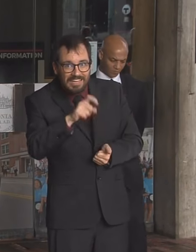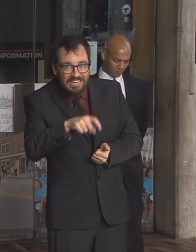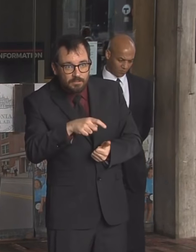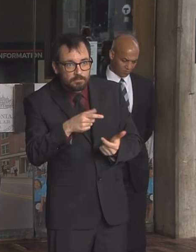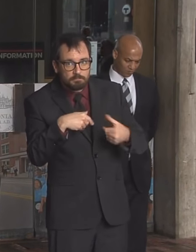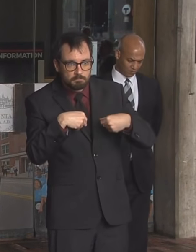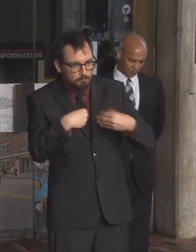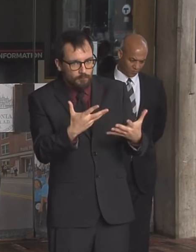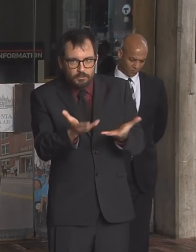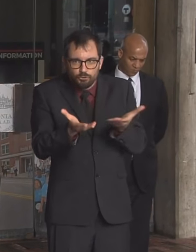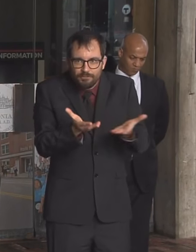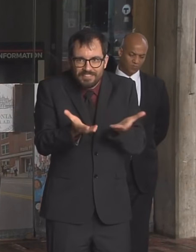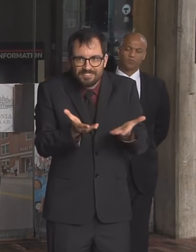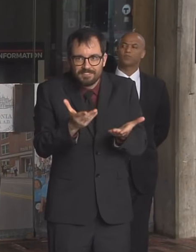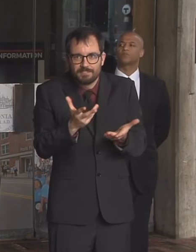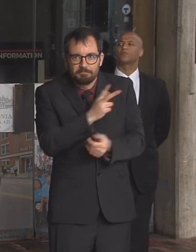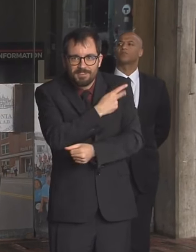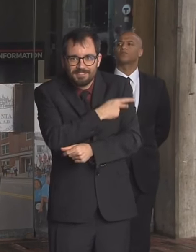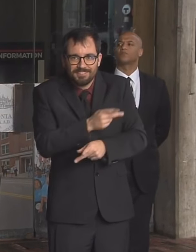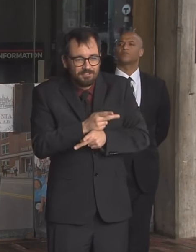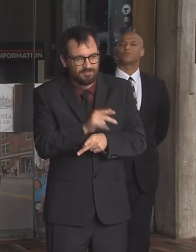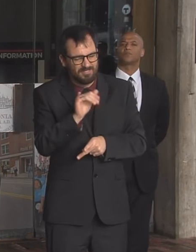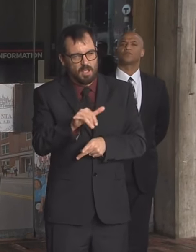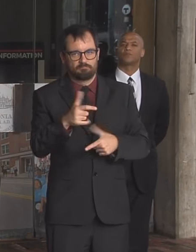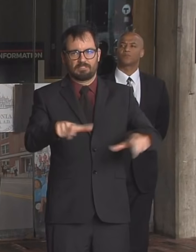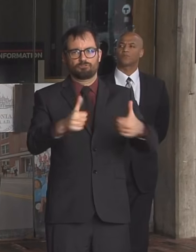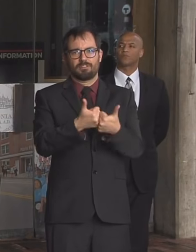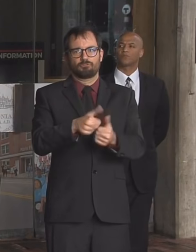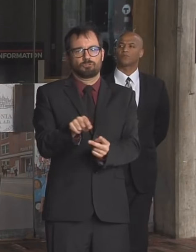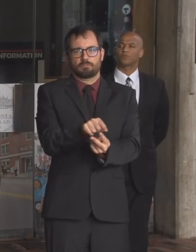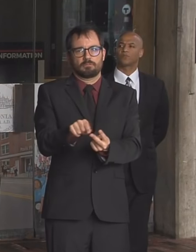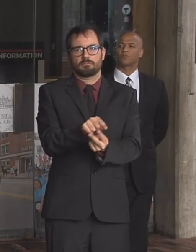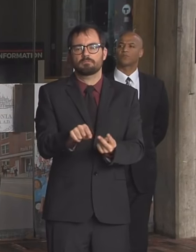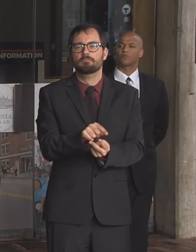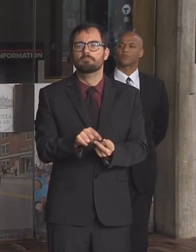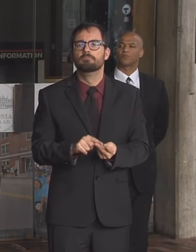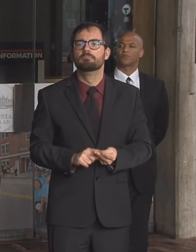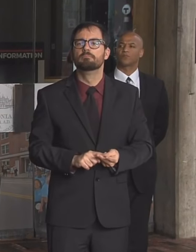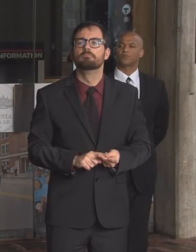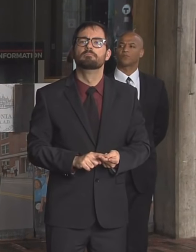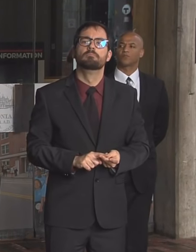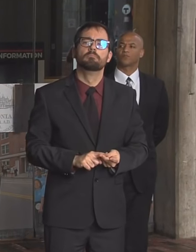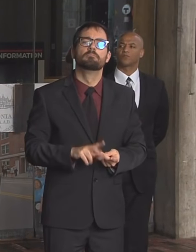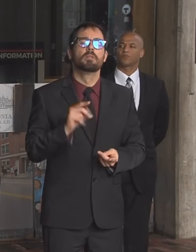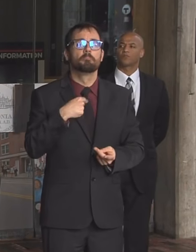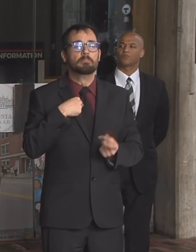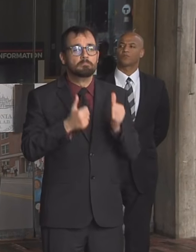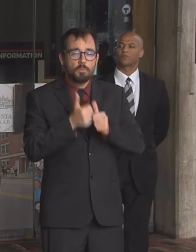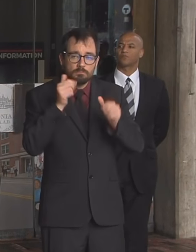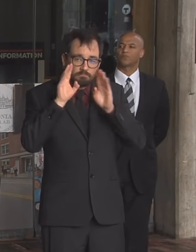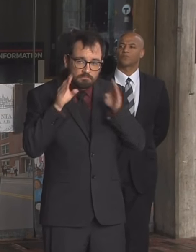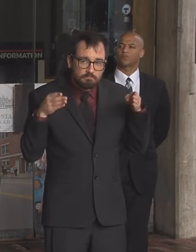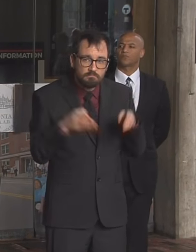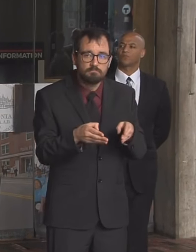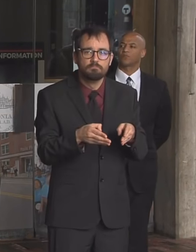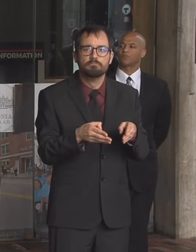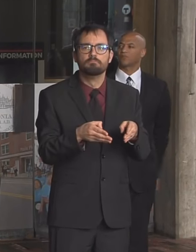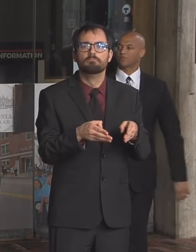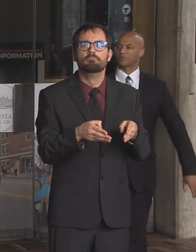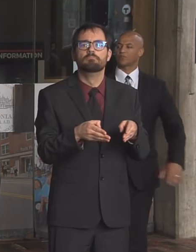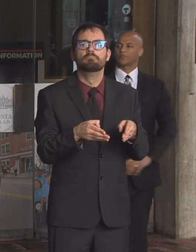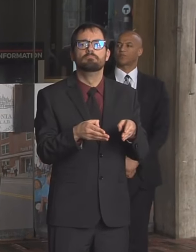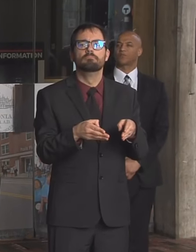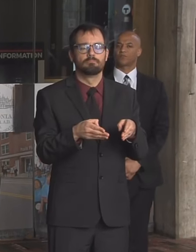continue to to try and buck this trend and change that curve um and i think as i looked around the country and i was watching tv earlier i think